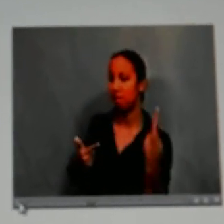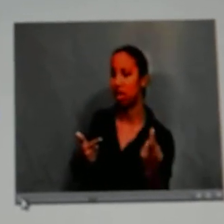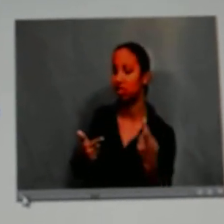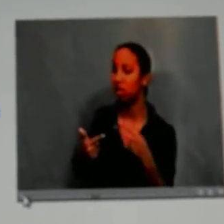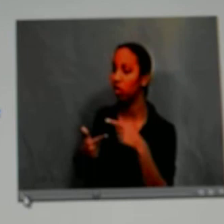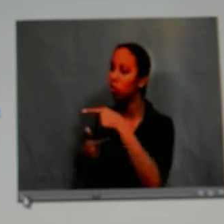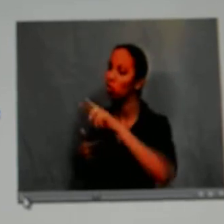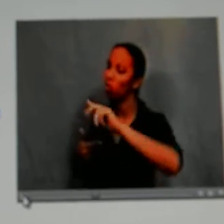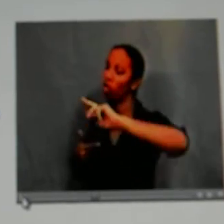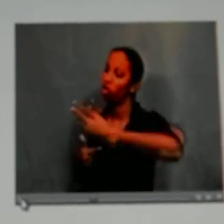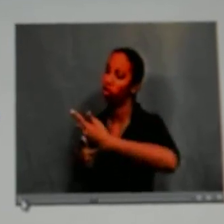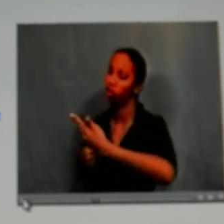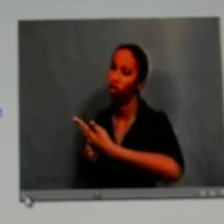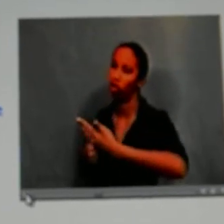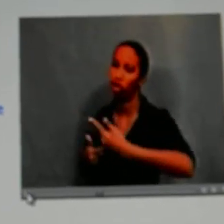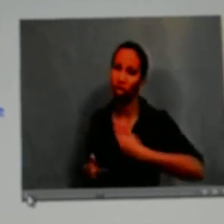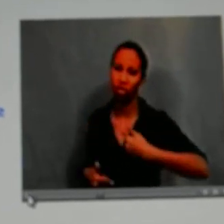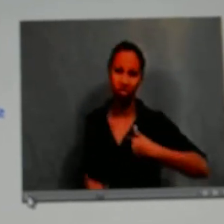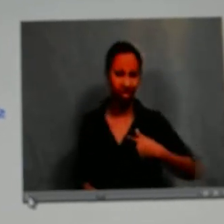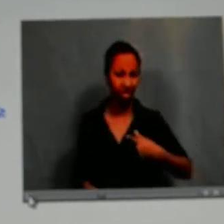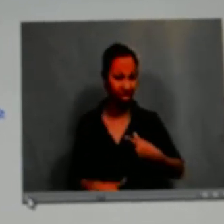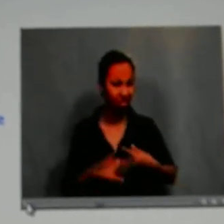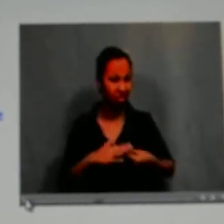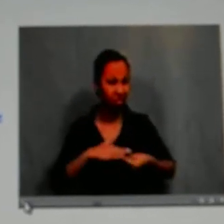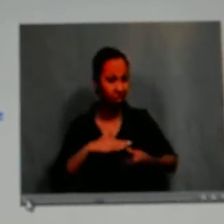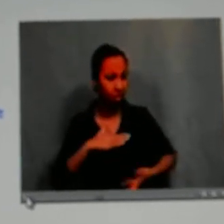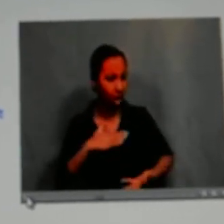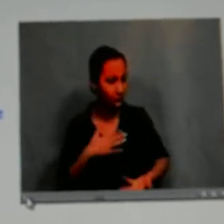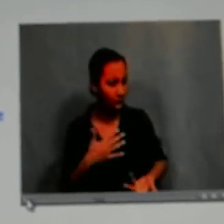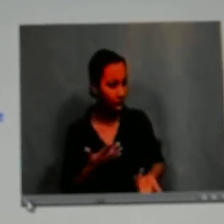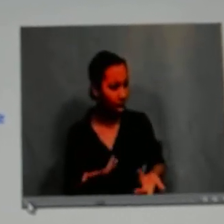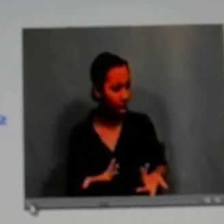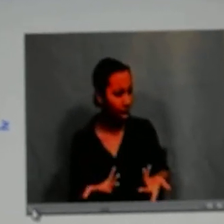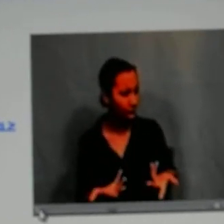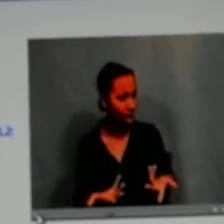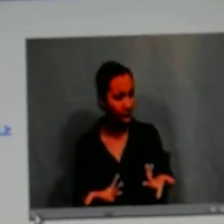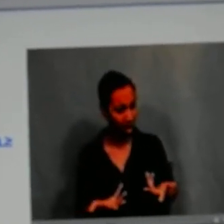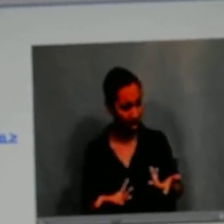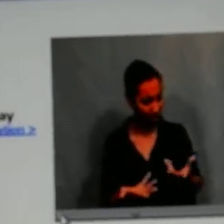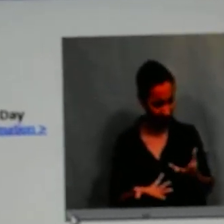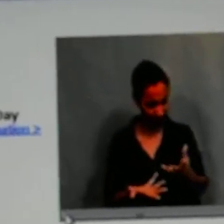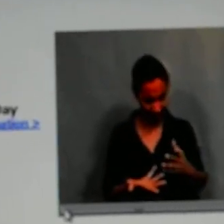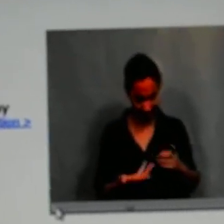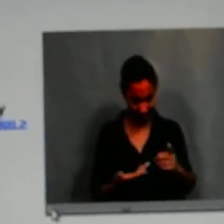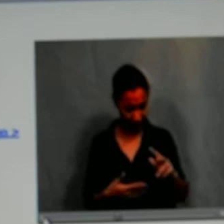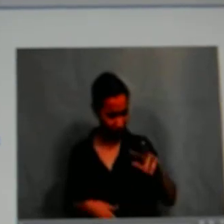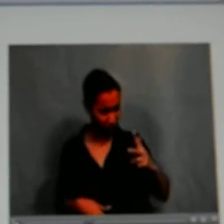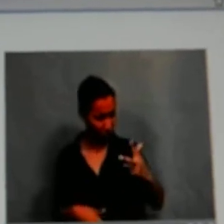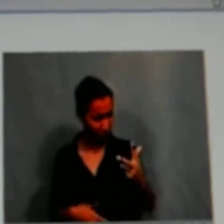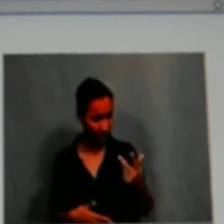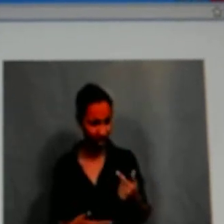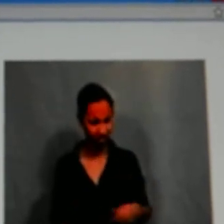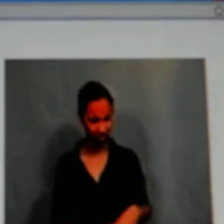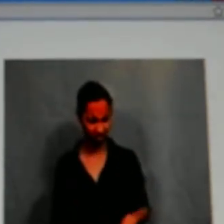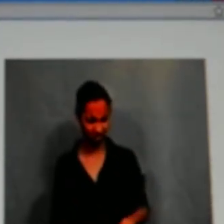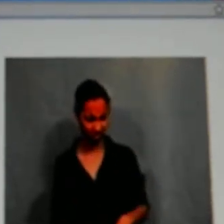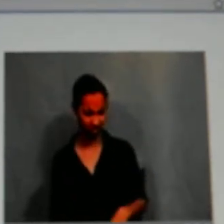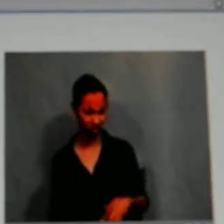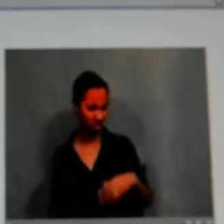This person's my friend first, and then this person's my friend second, and you're third on my list. I was so upset.